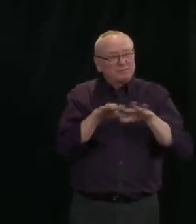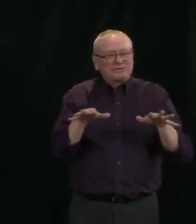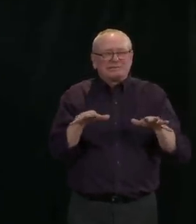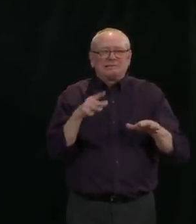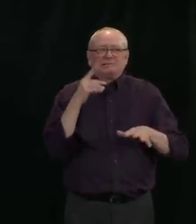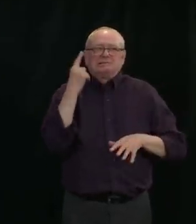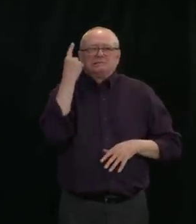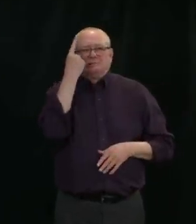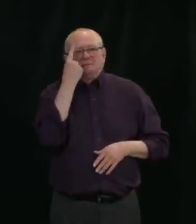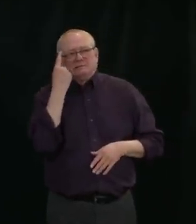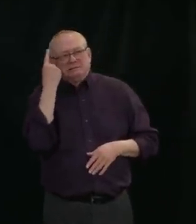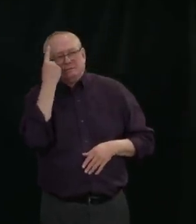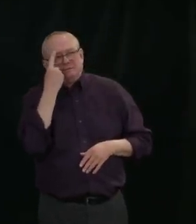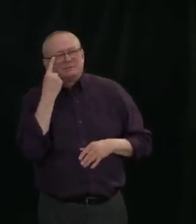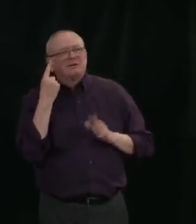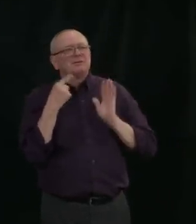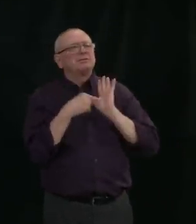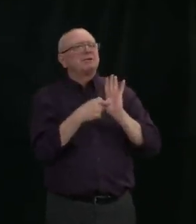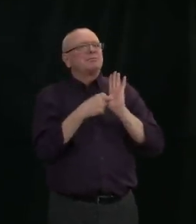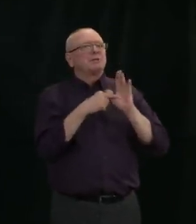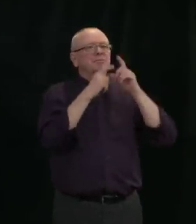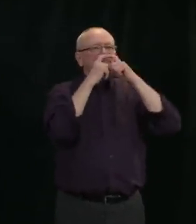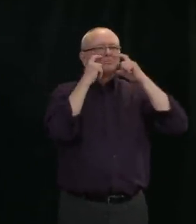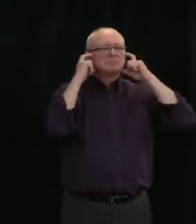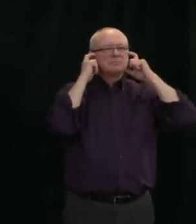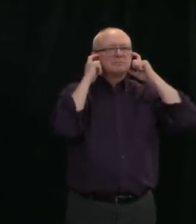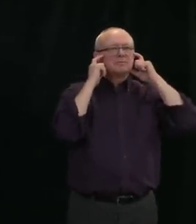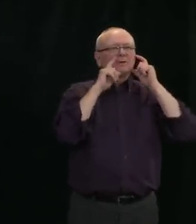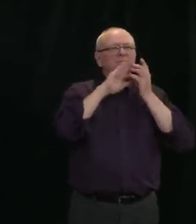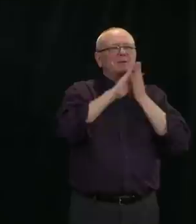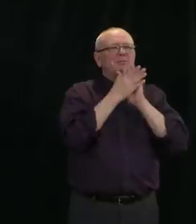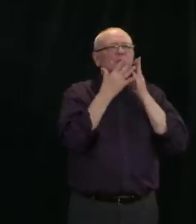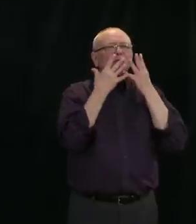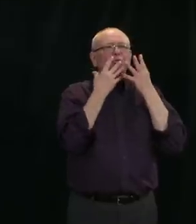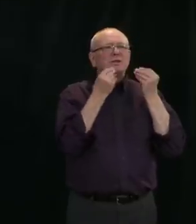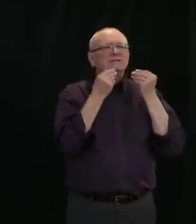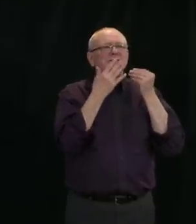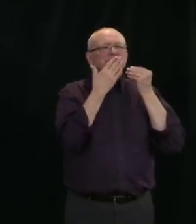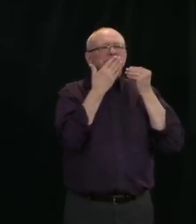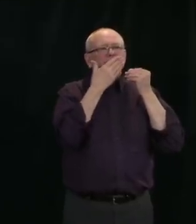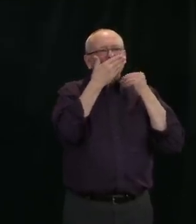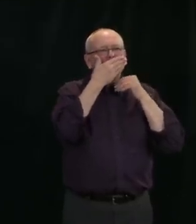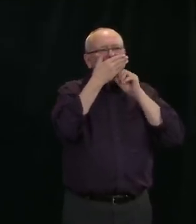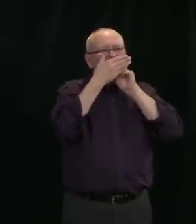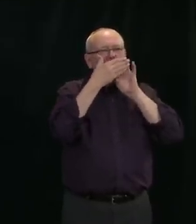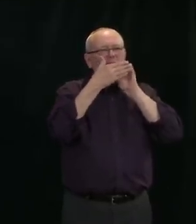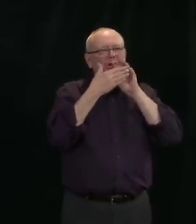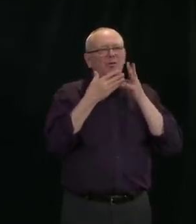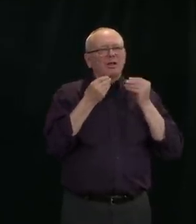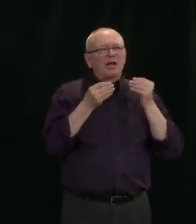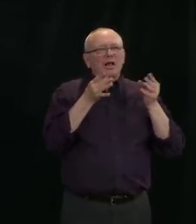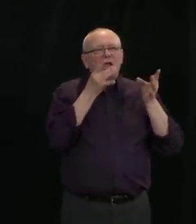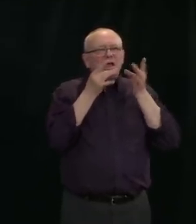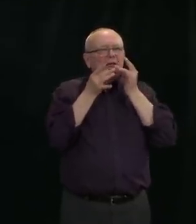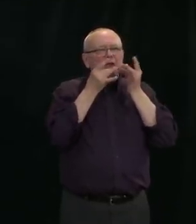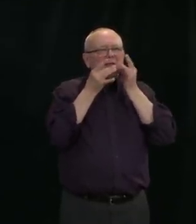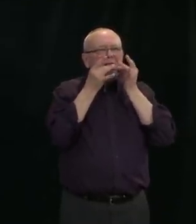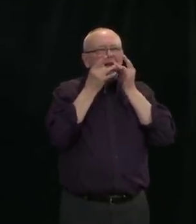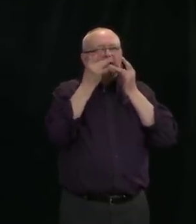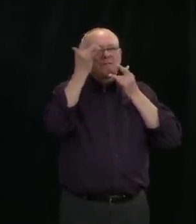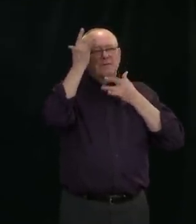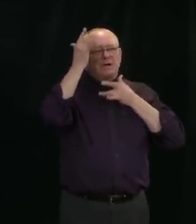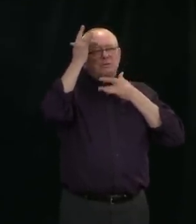damp, so if someone wears them for a long period of time, they actually can start to trap virus and they could be a risk for the person wearing them.